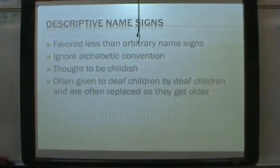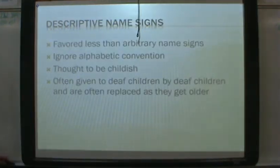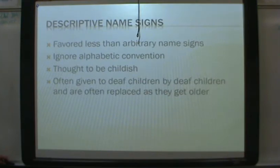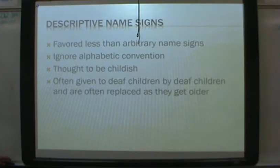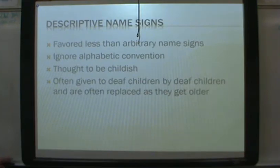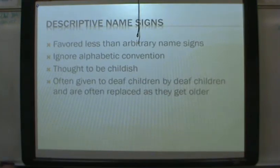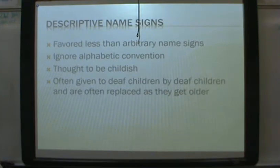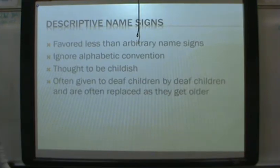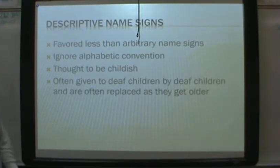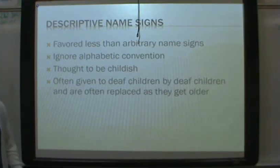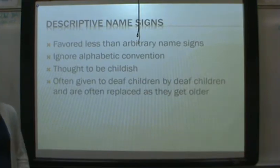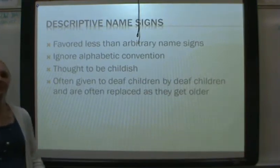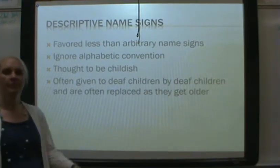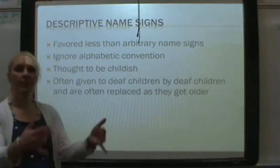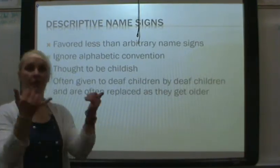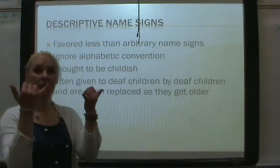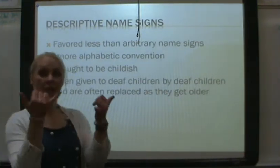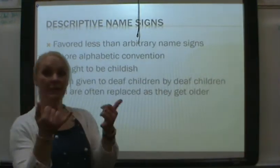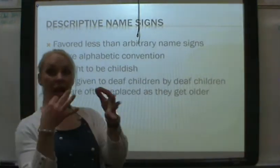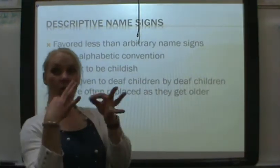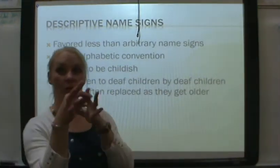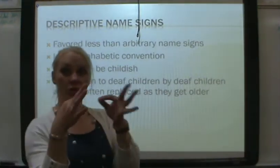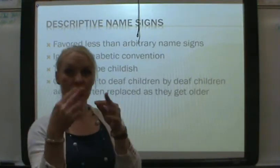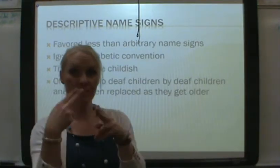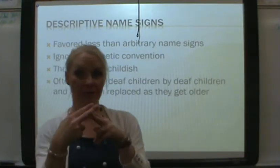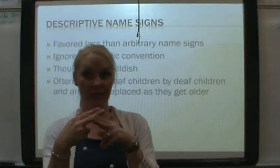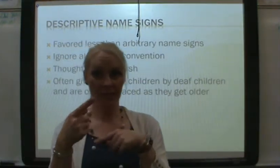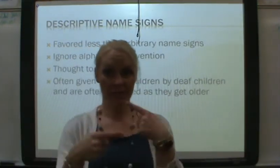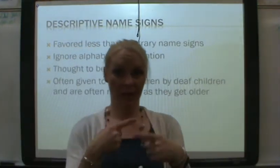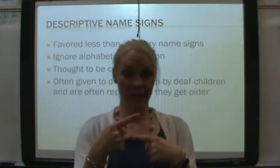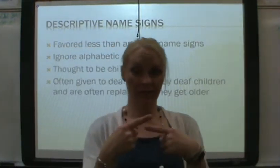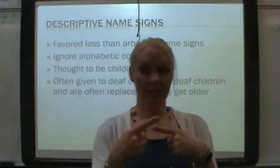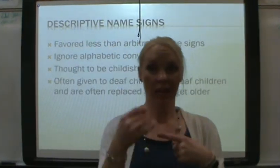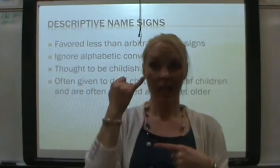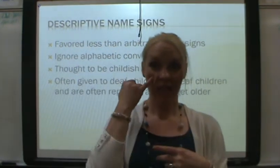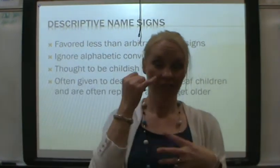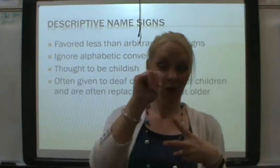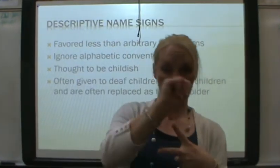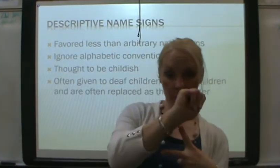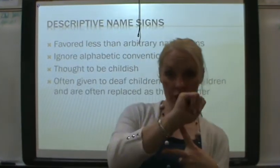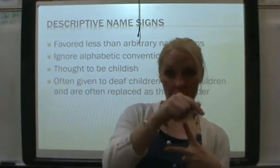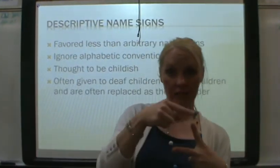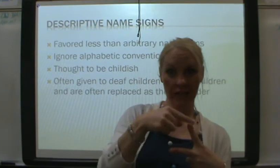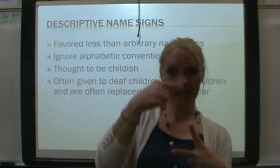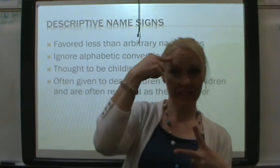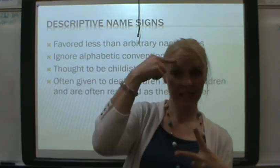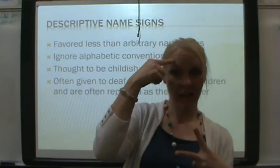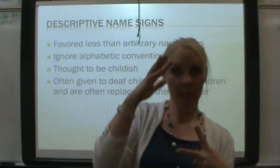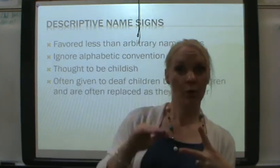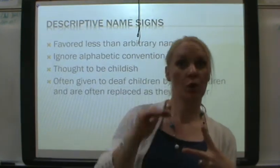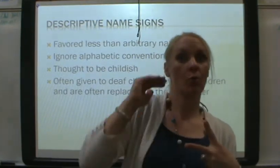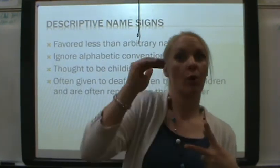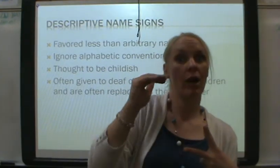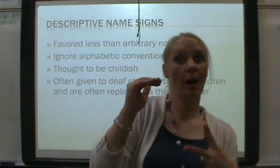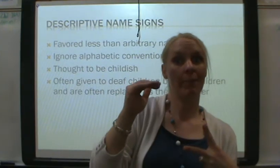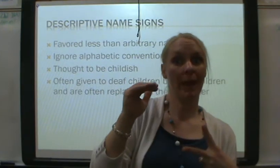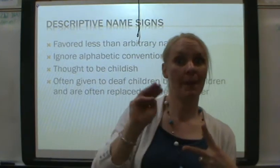Alright. Now, descriptive name signs. If arbitrary is thought born grown up and